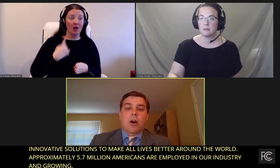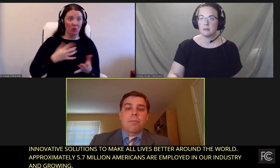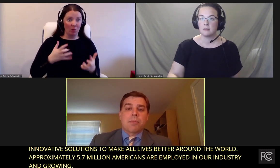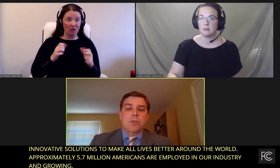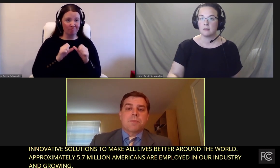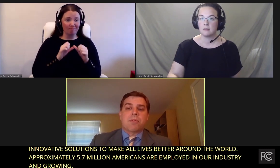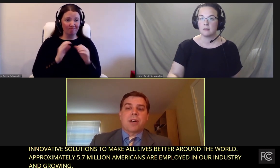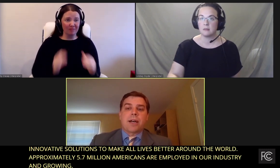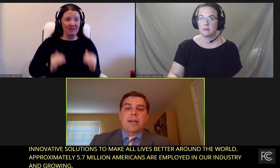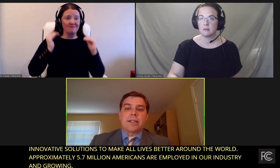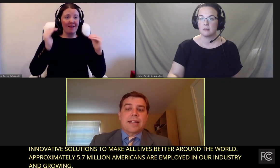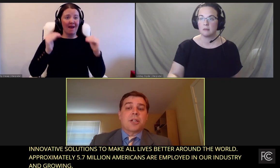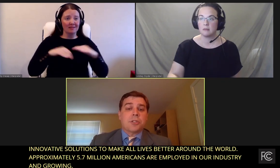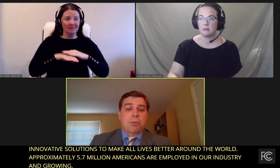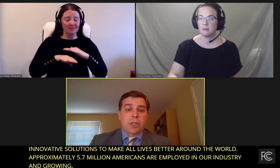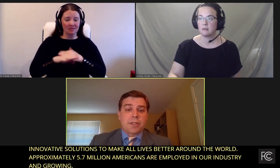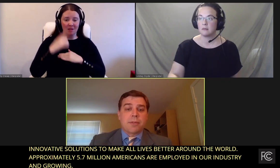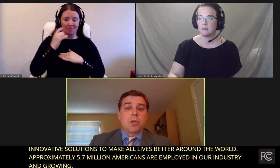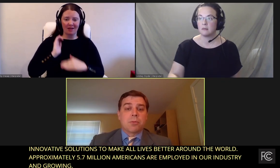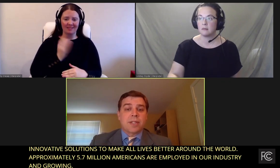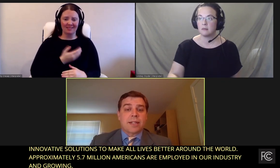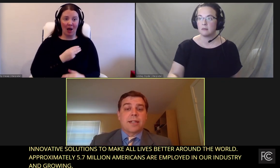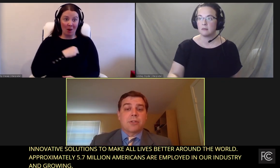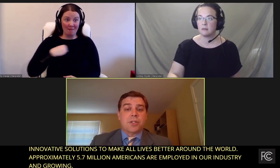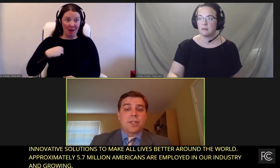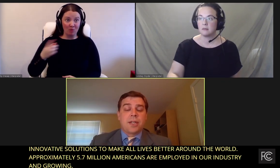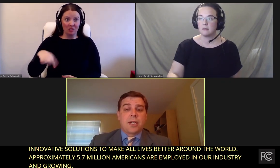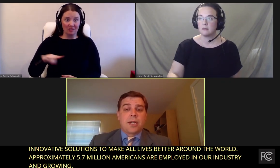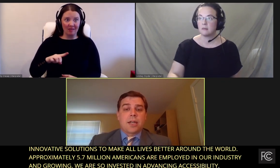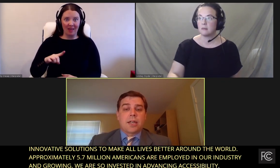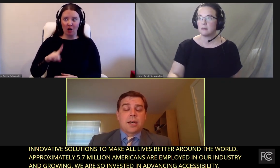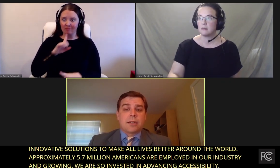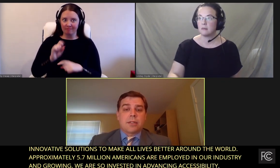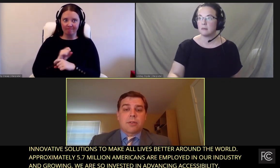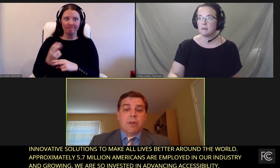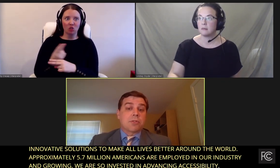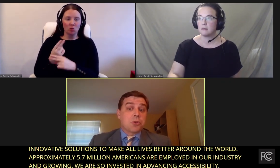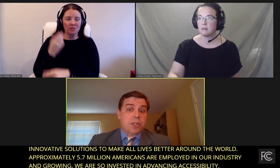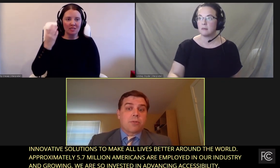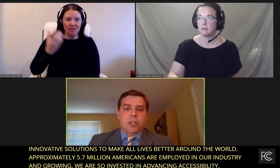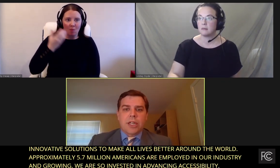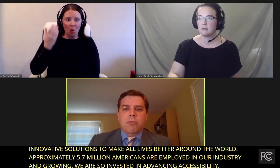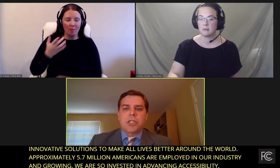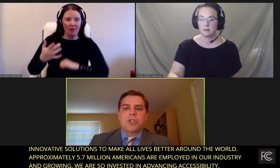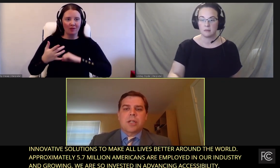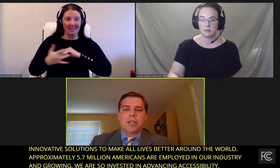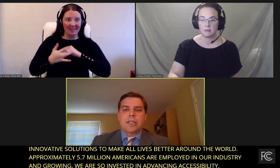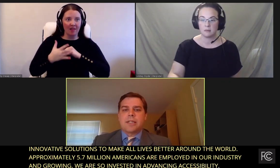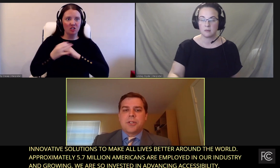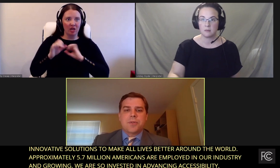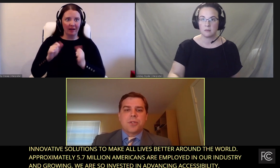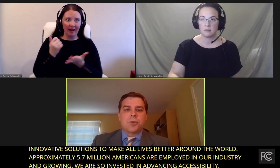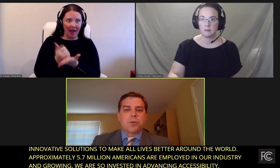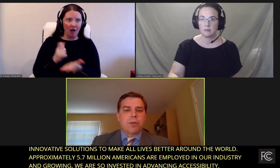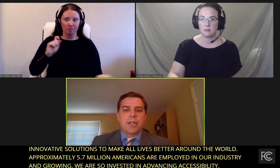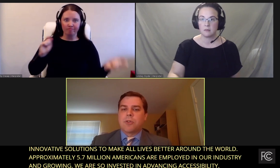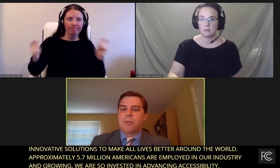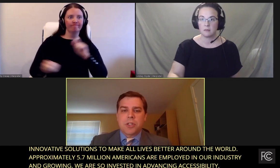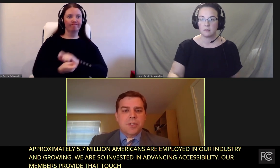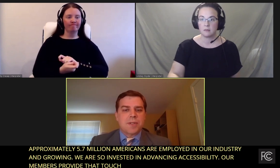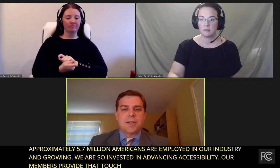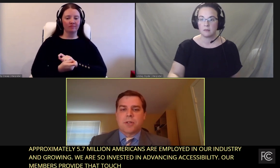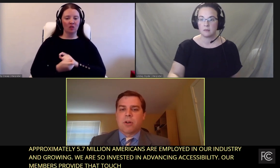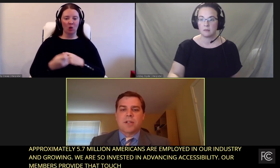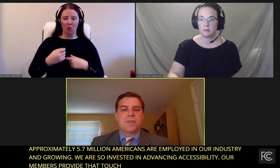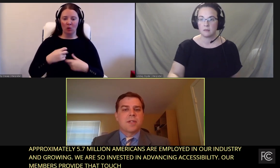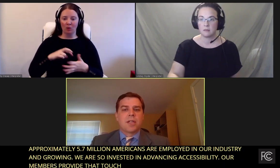our members provide that touchpoint to the mobile technology revolution, really, which continues to create